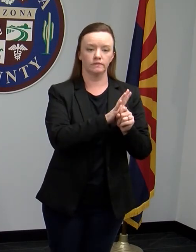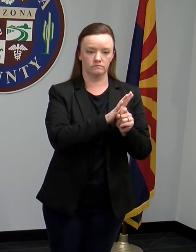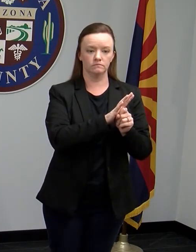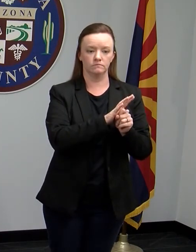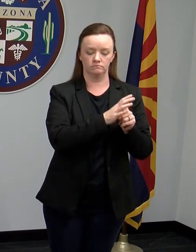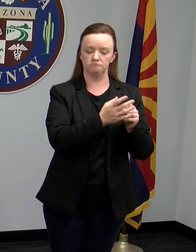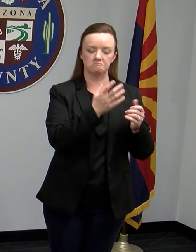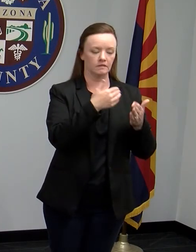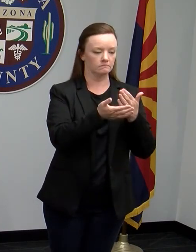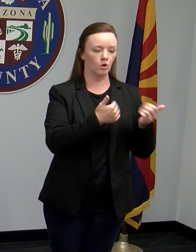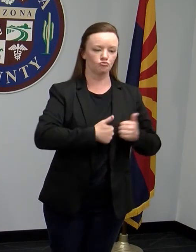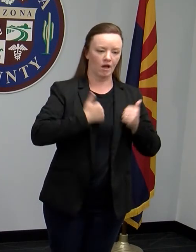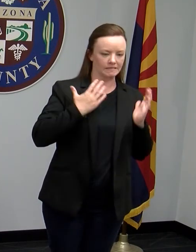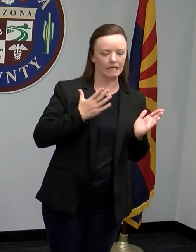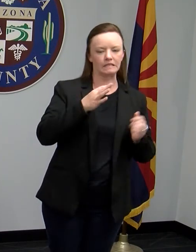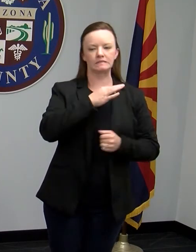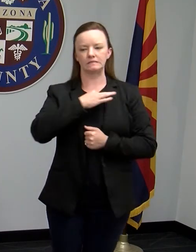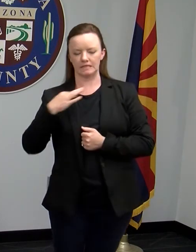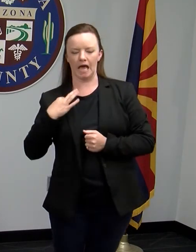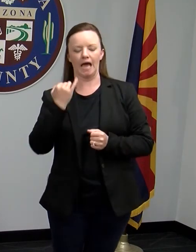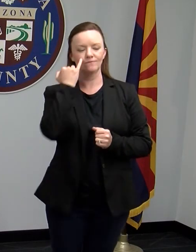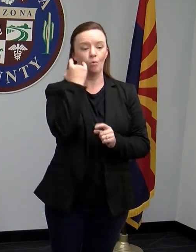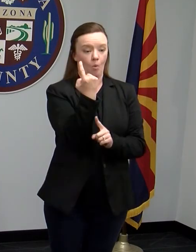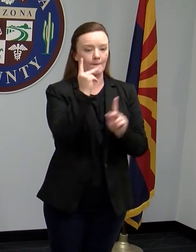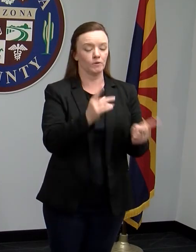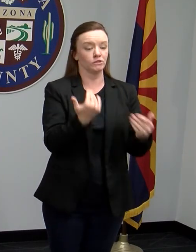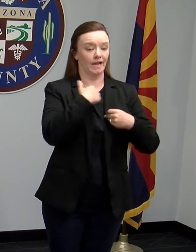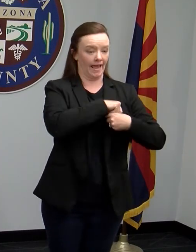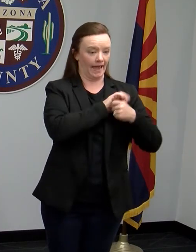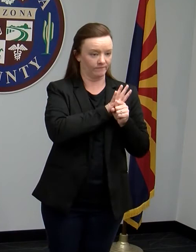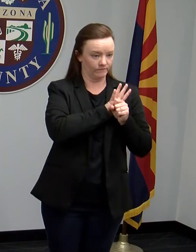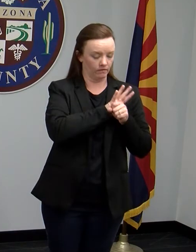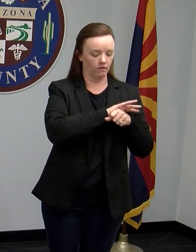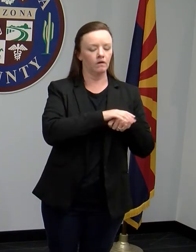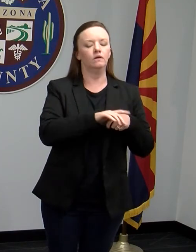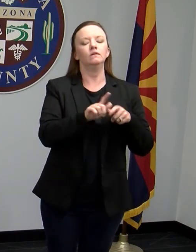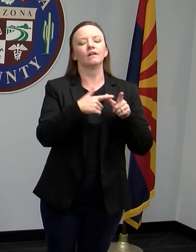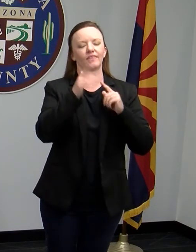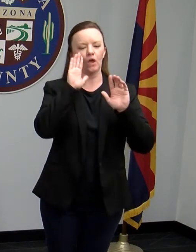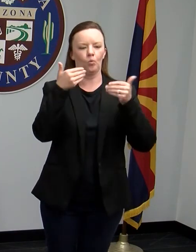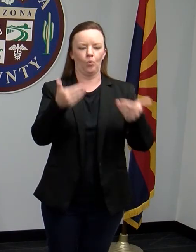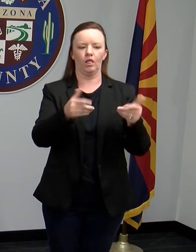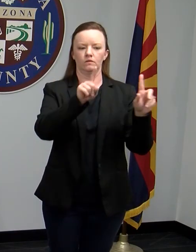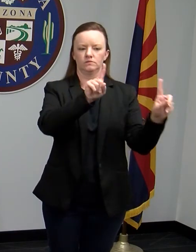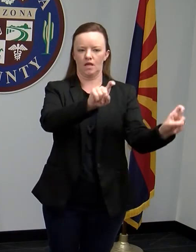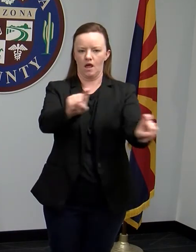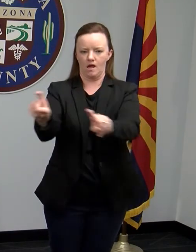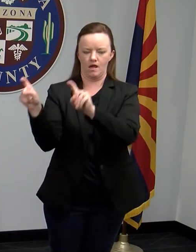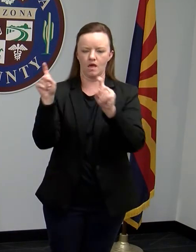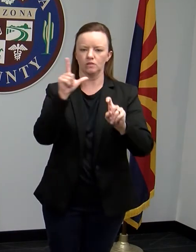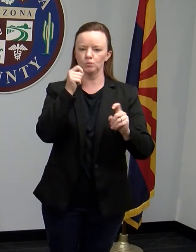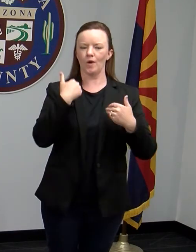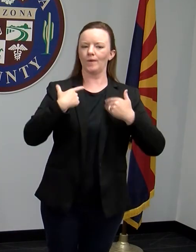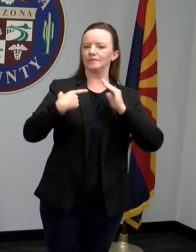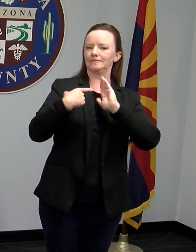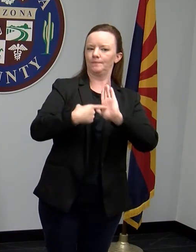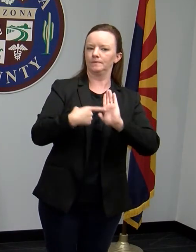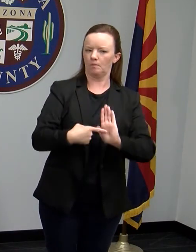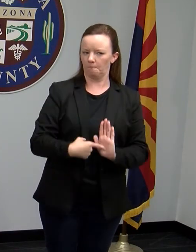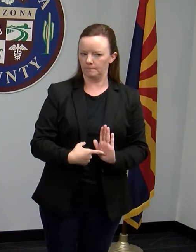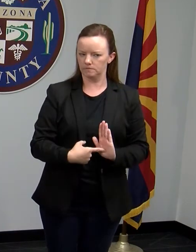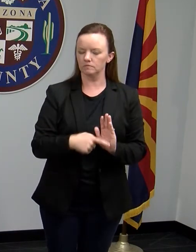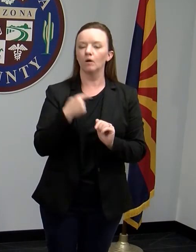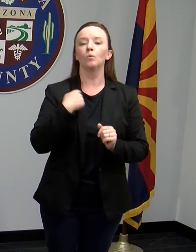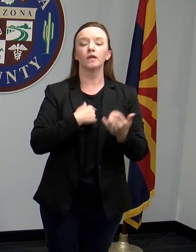staff has testing available to anyone who presents with symptoms in that facility. We are in discussions with